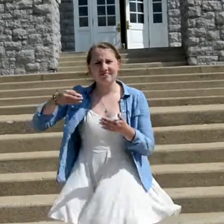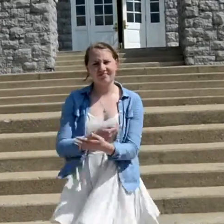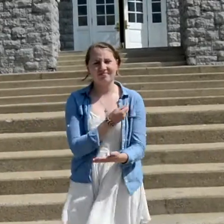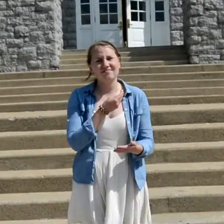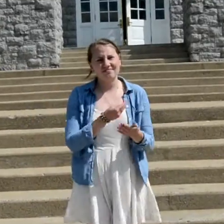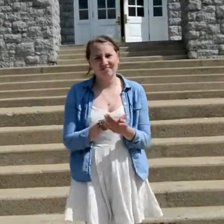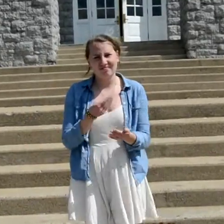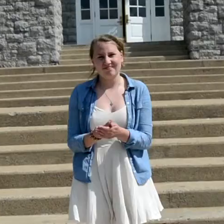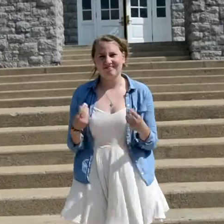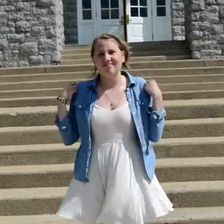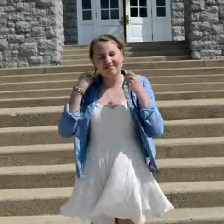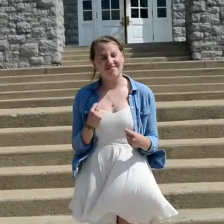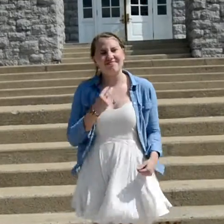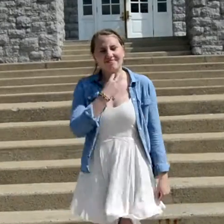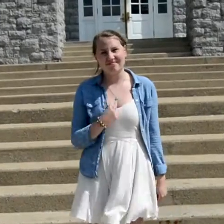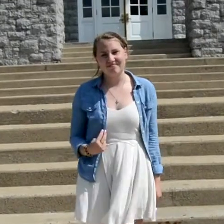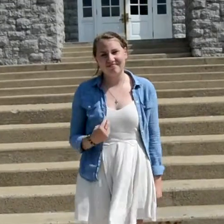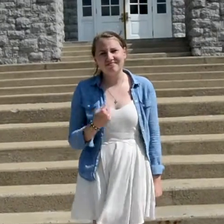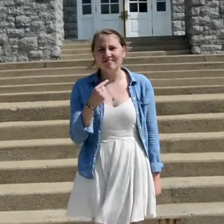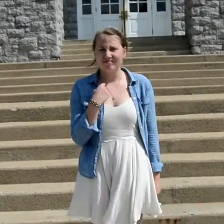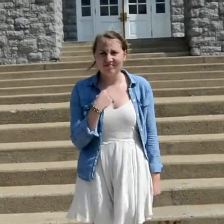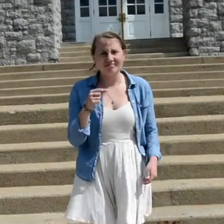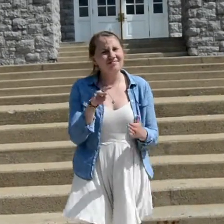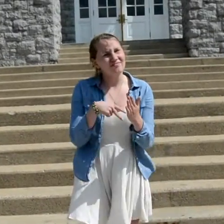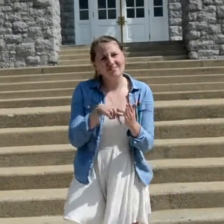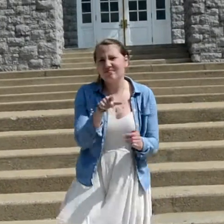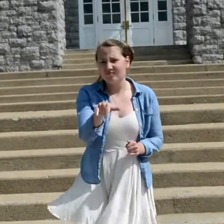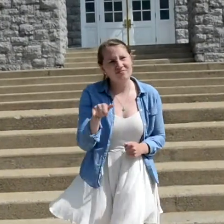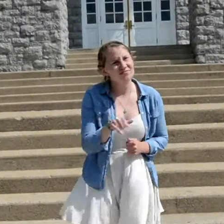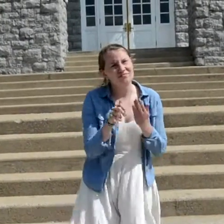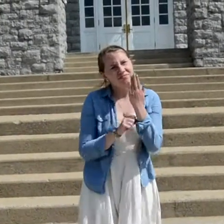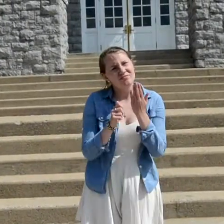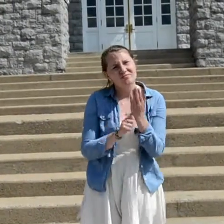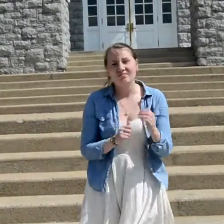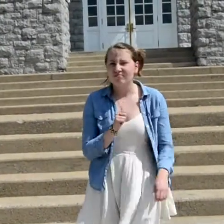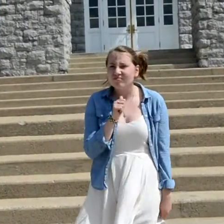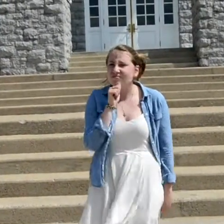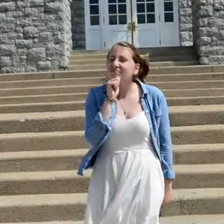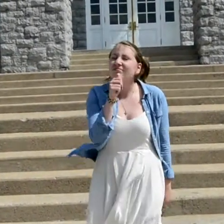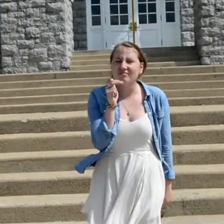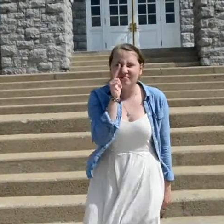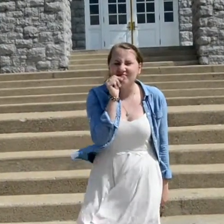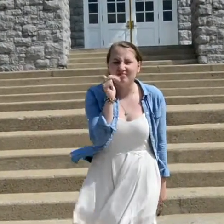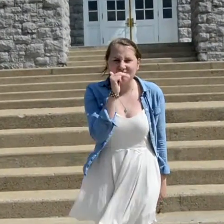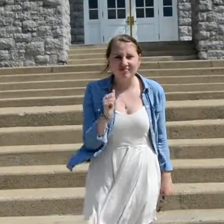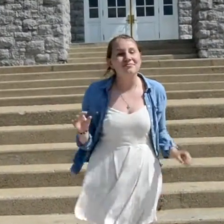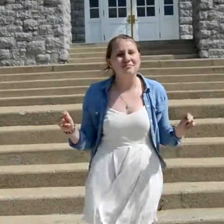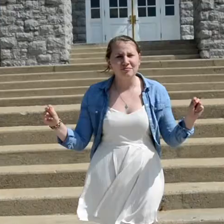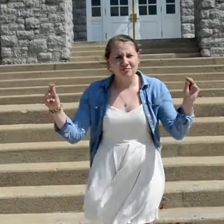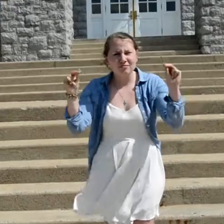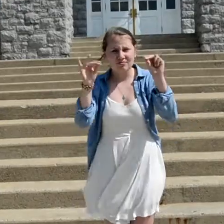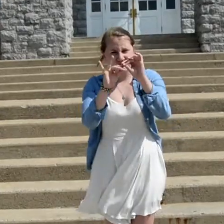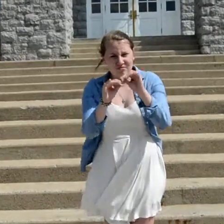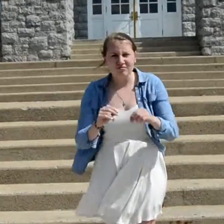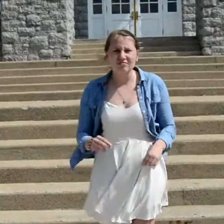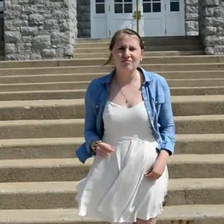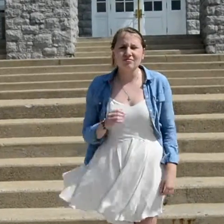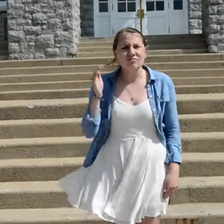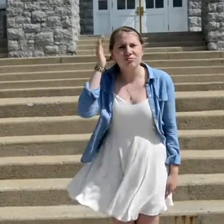New money, suit and tie, I can read you like a magazine Ain't it funny, rumors lie, and